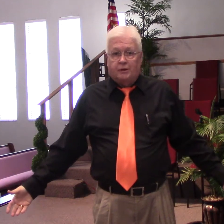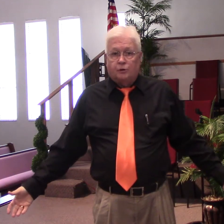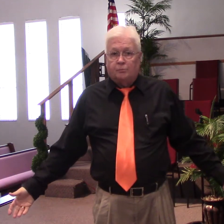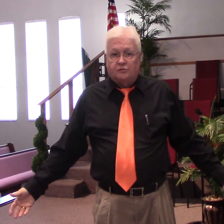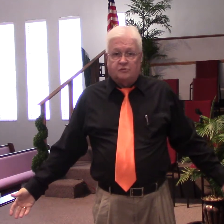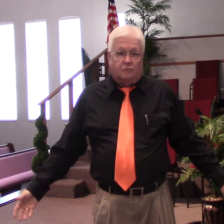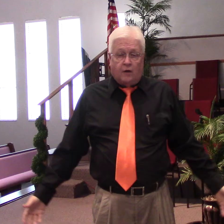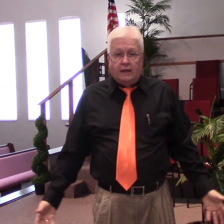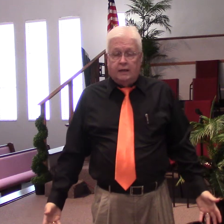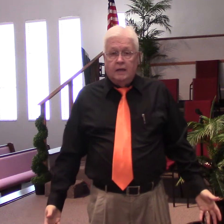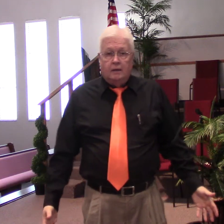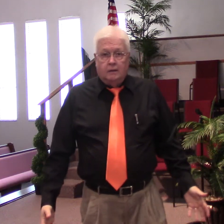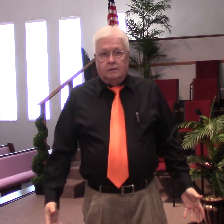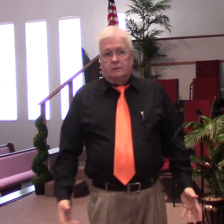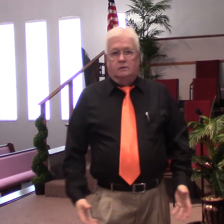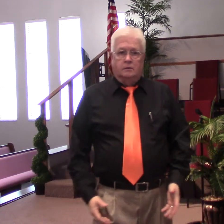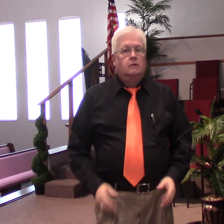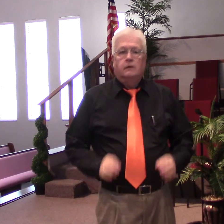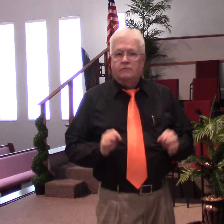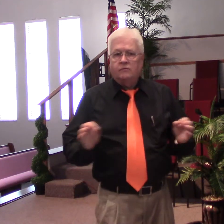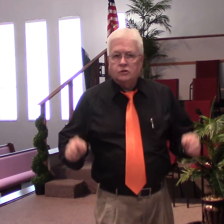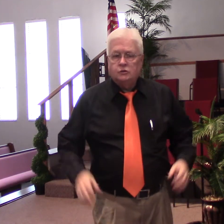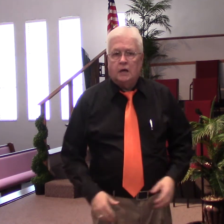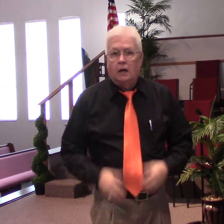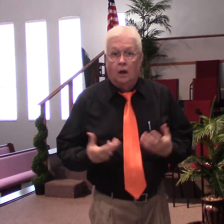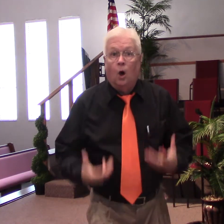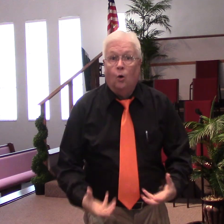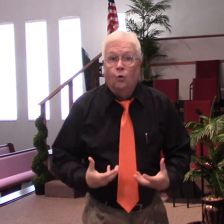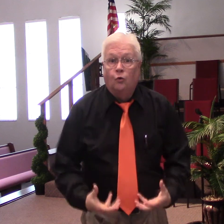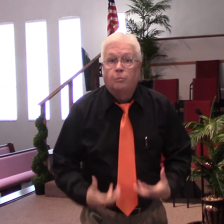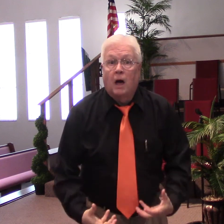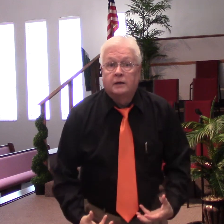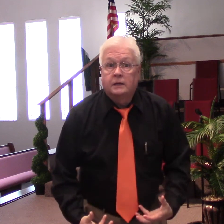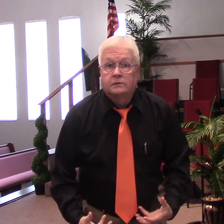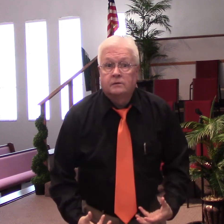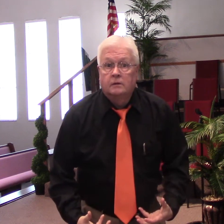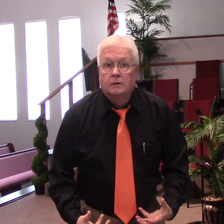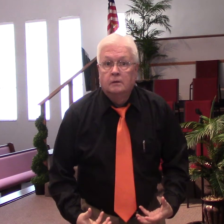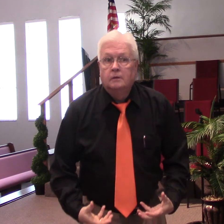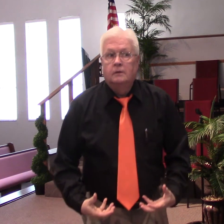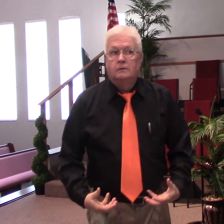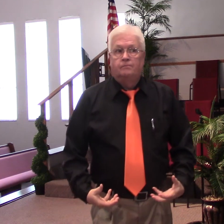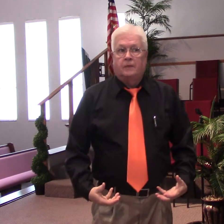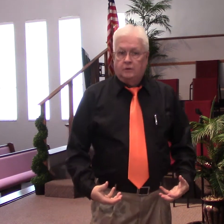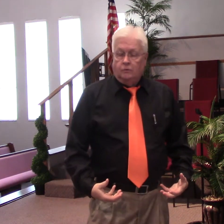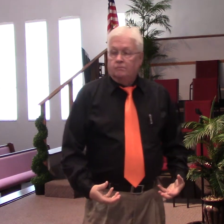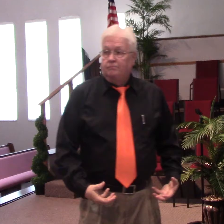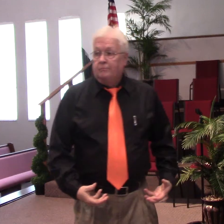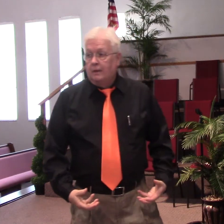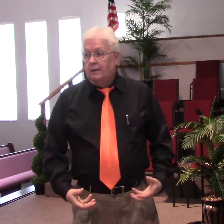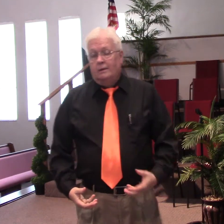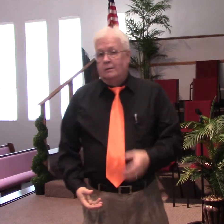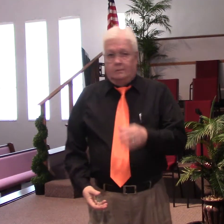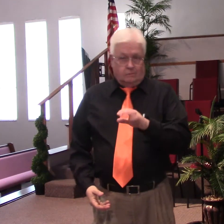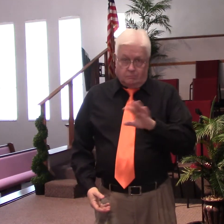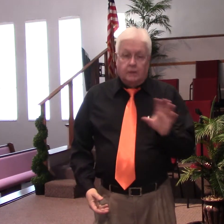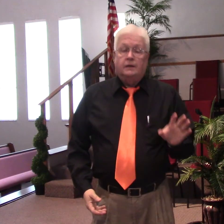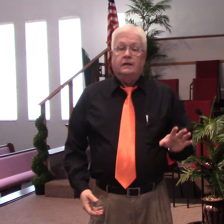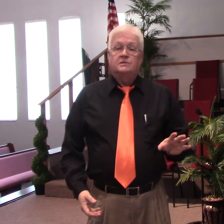political position. Frankly, have I ever told you I loathe politics? I do, but it's a